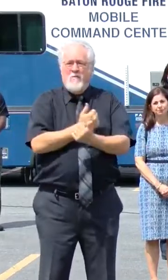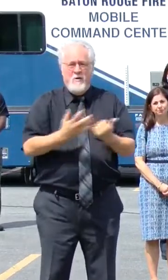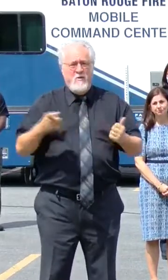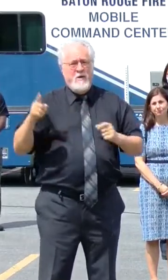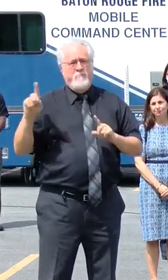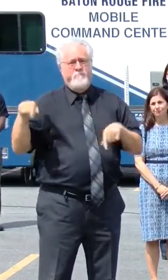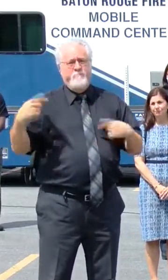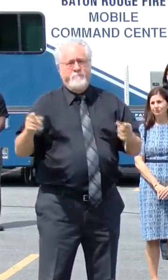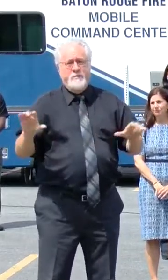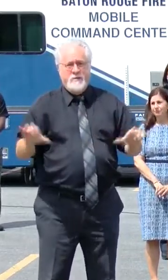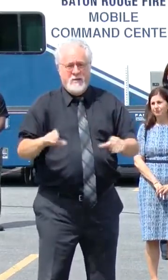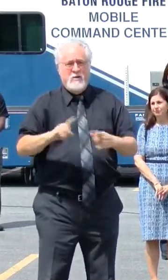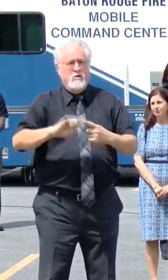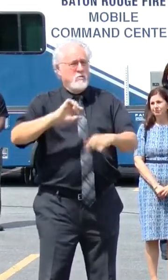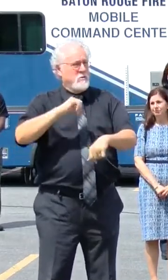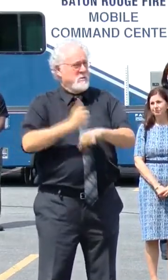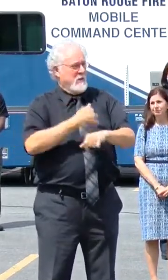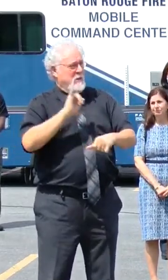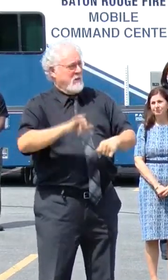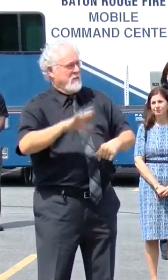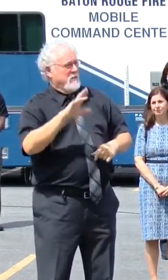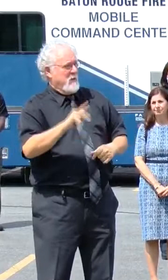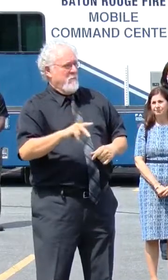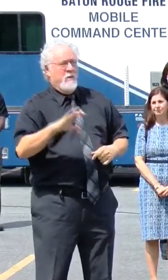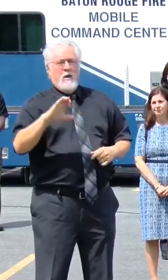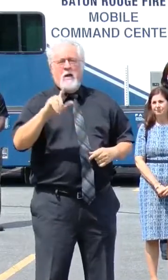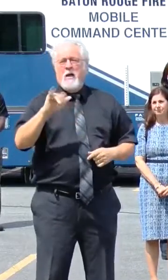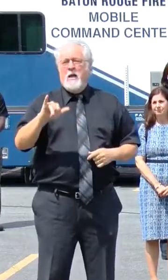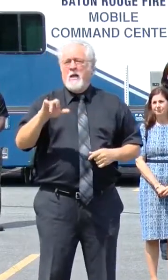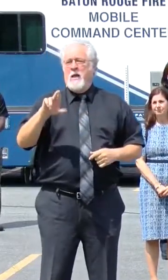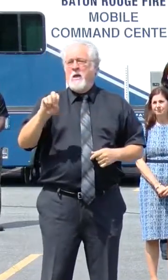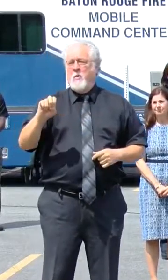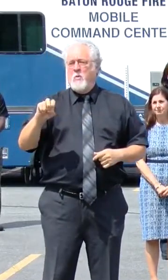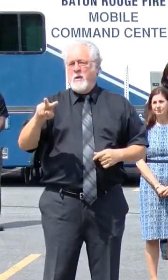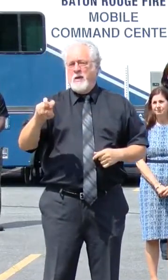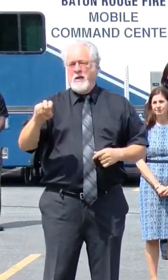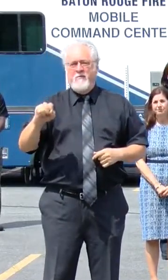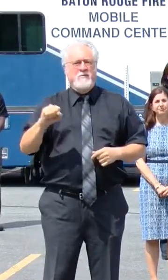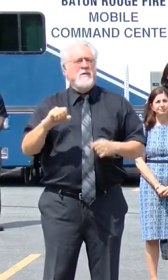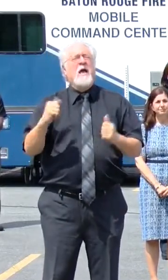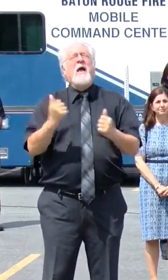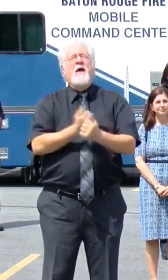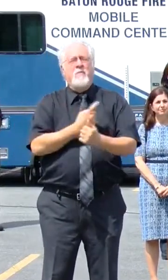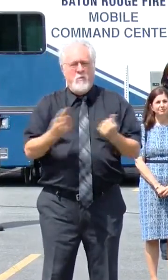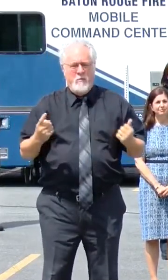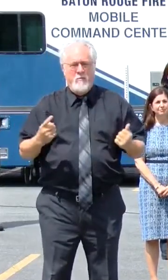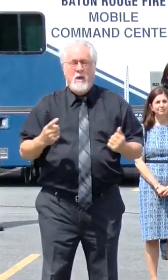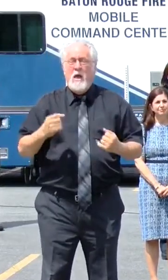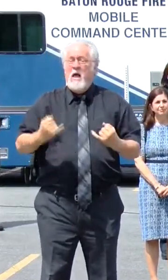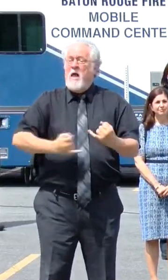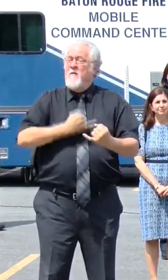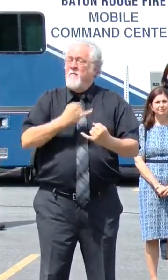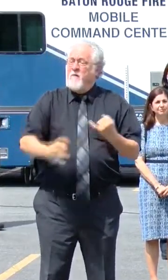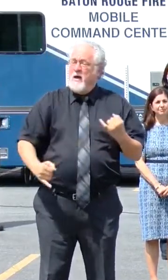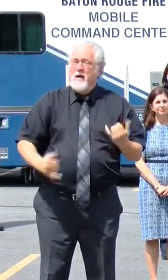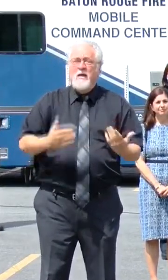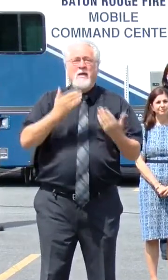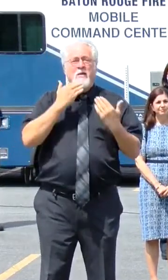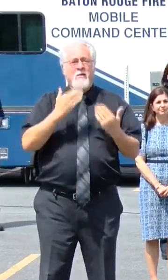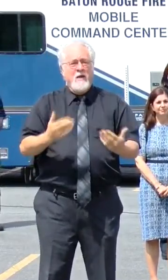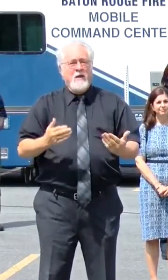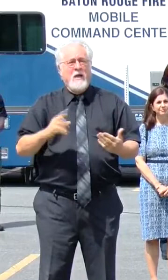that you've done to help set this up, Clay Reeds, your staff, everyone. And finally, I want to thank